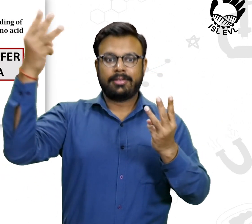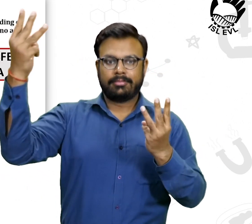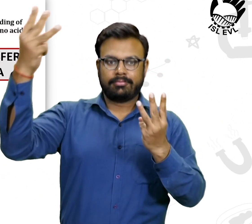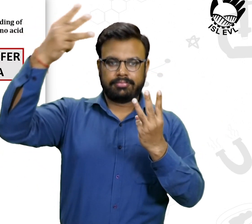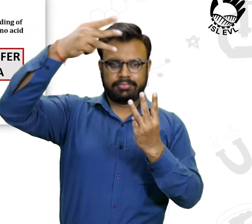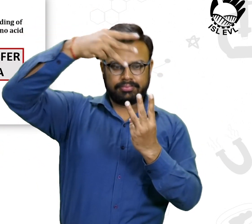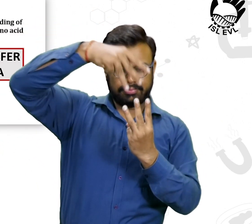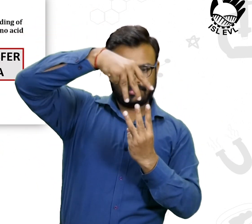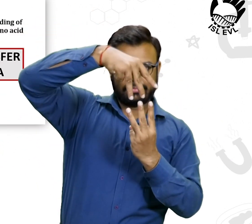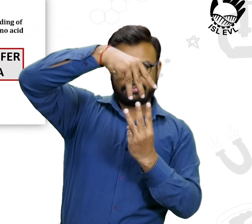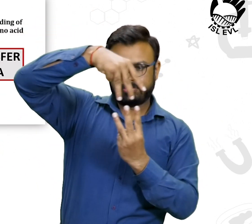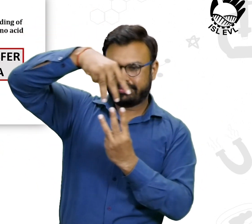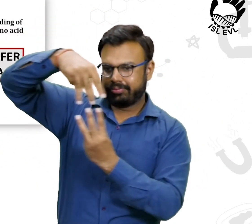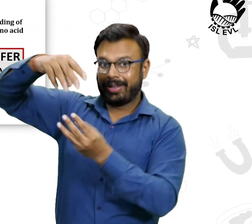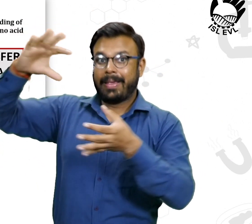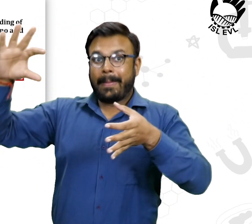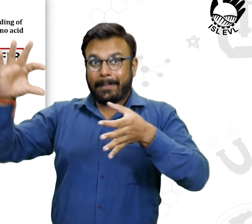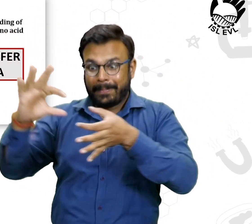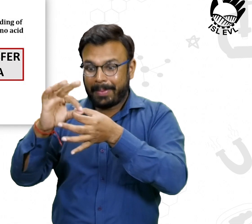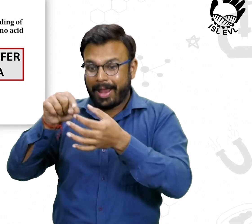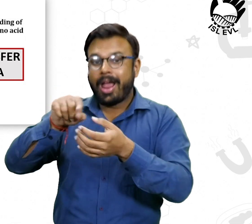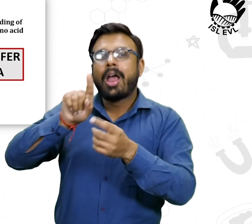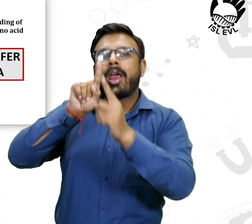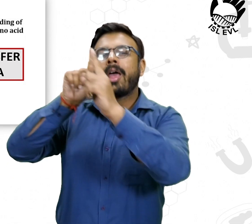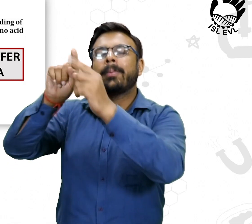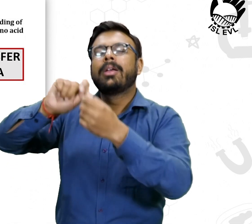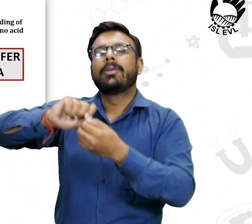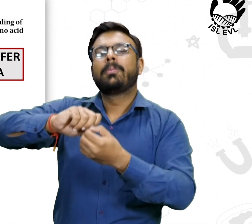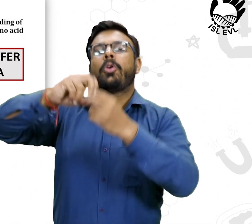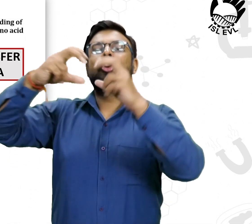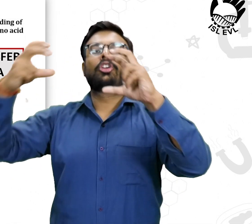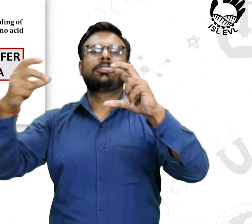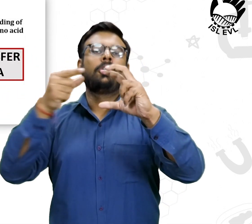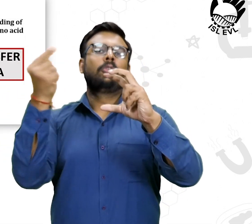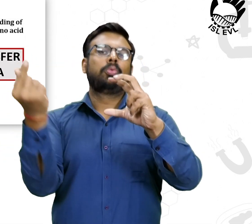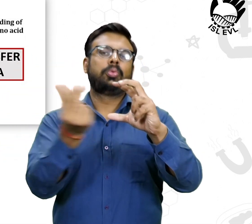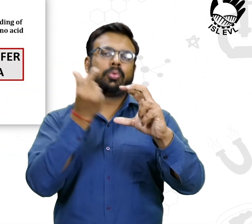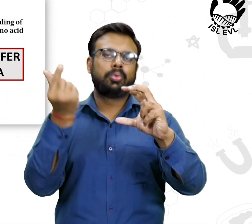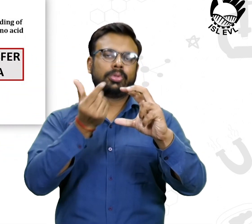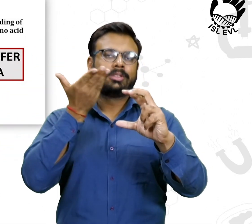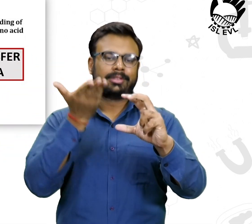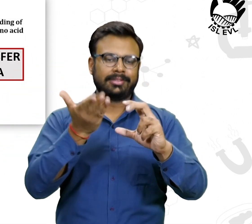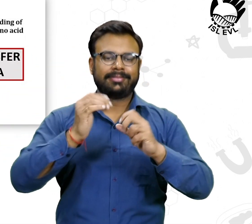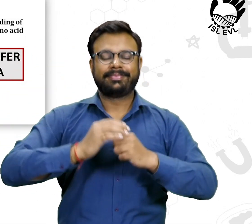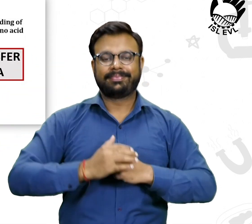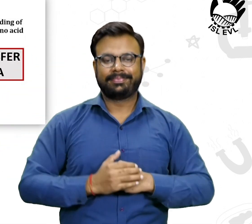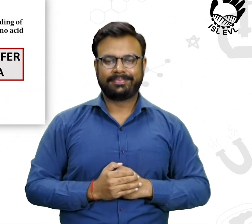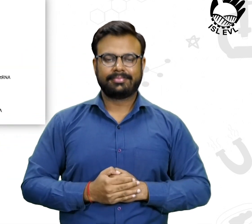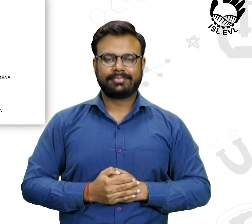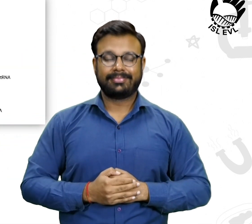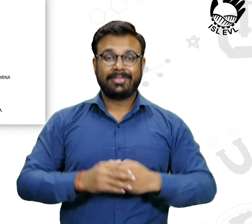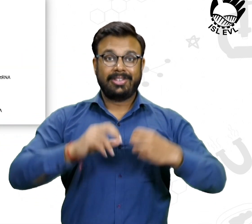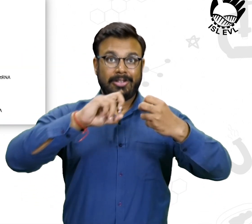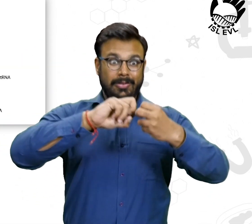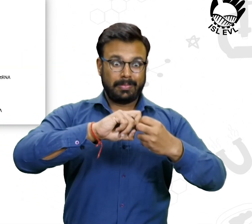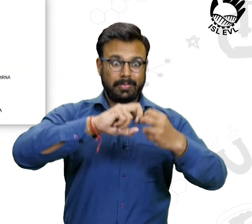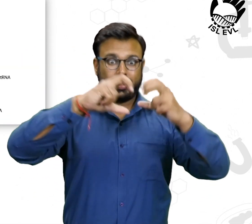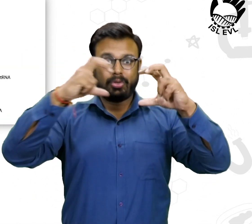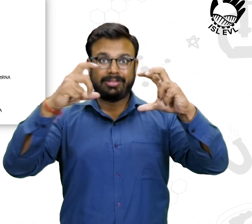The tRNA, which is the carrier of amino acids to build proteins, and